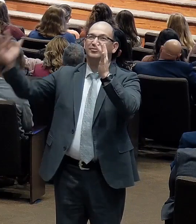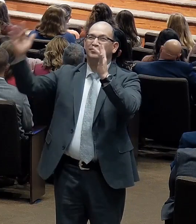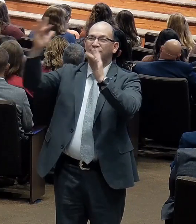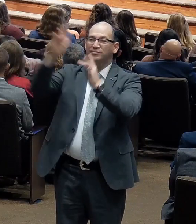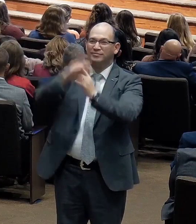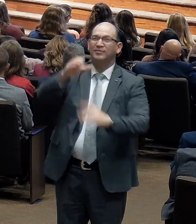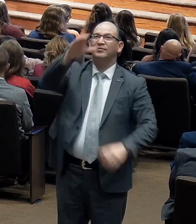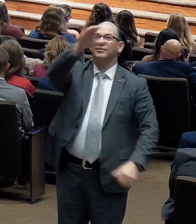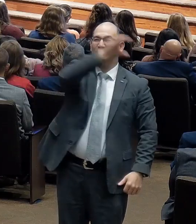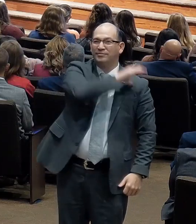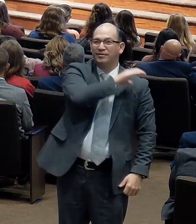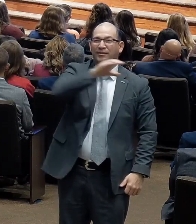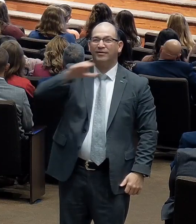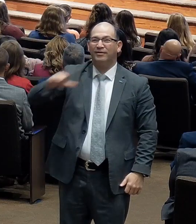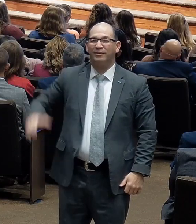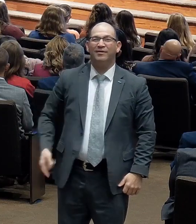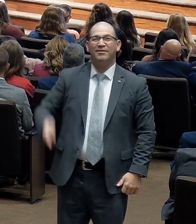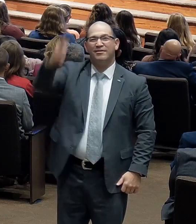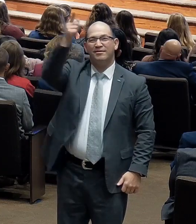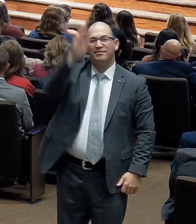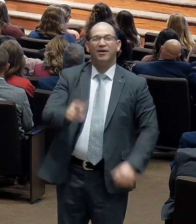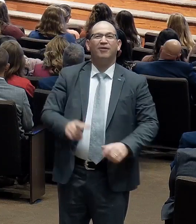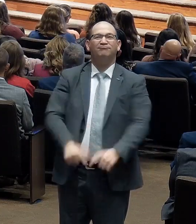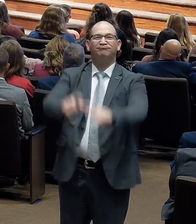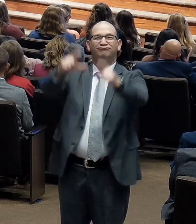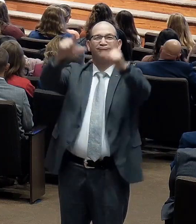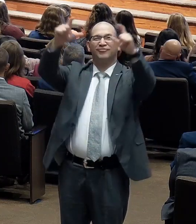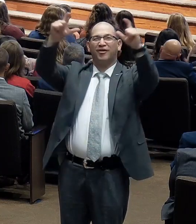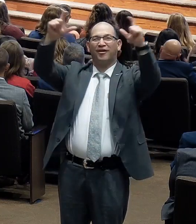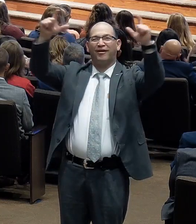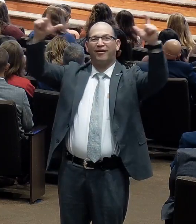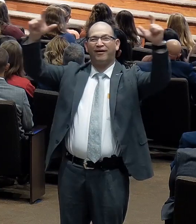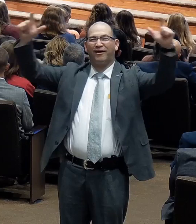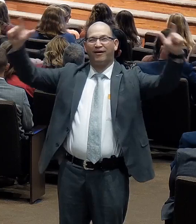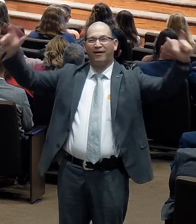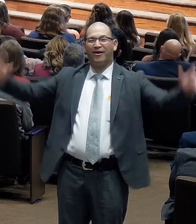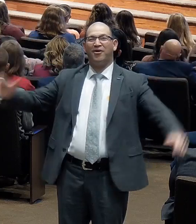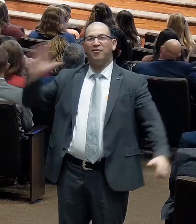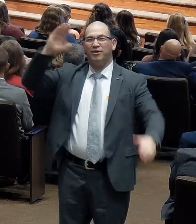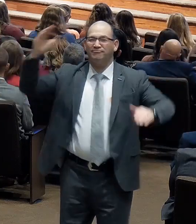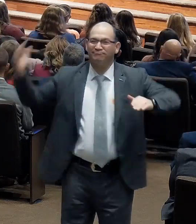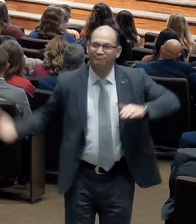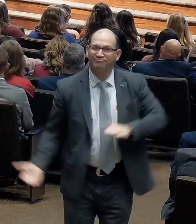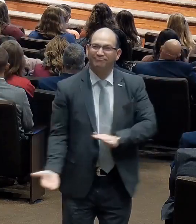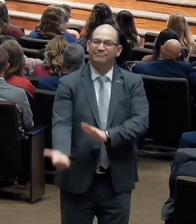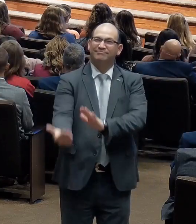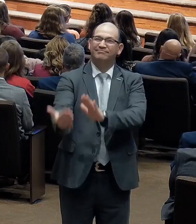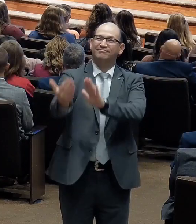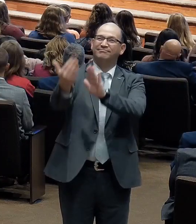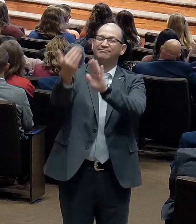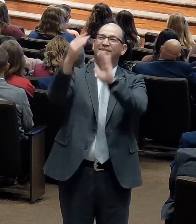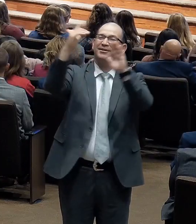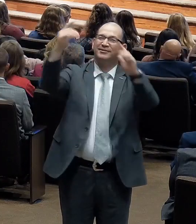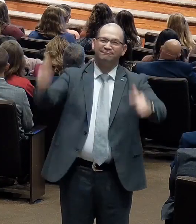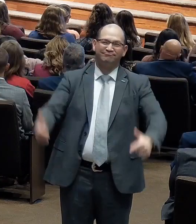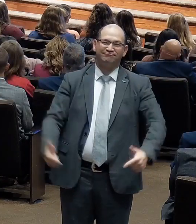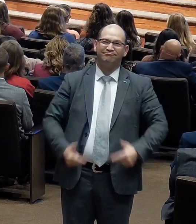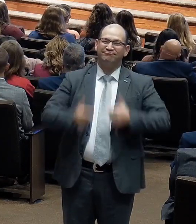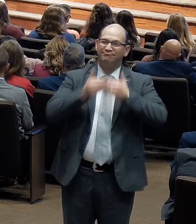Great I Am. We will live in the light